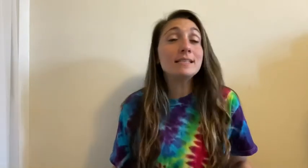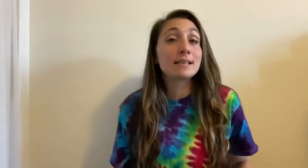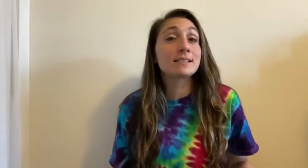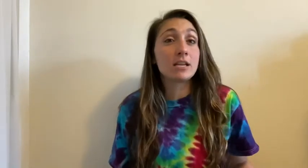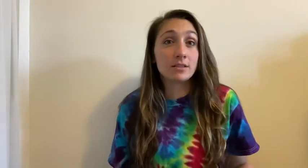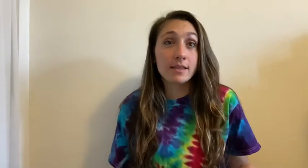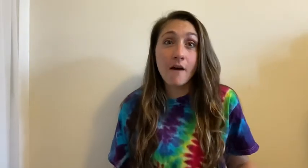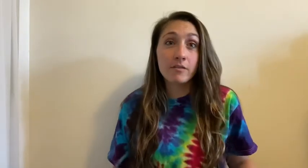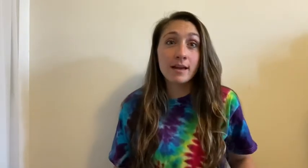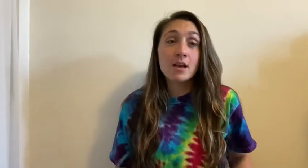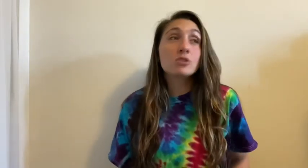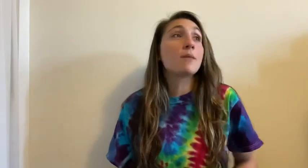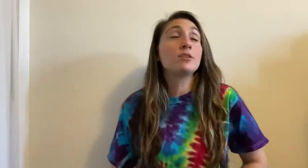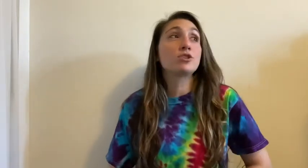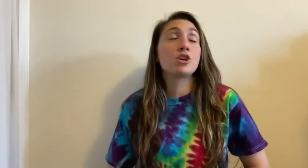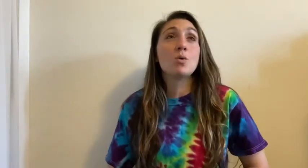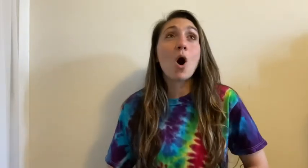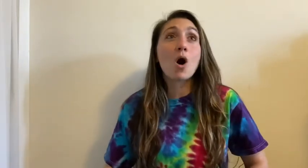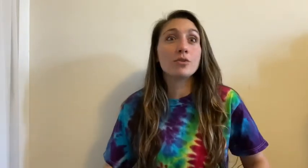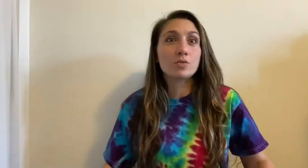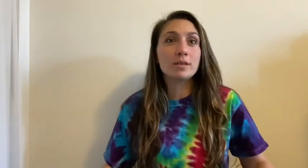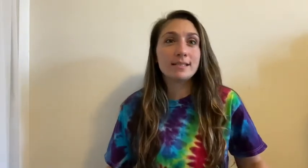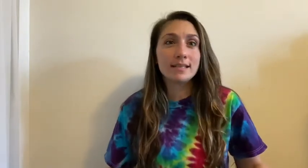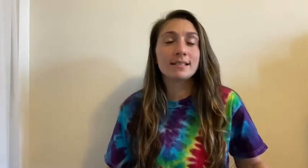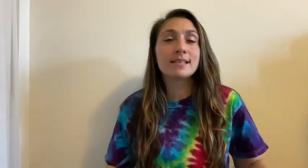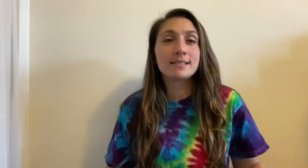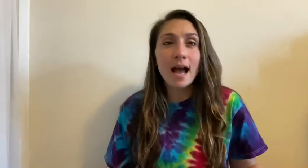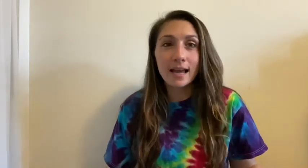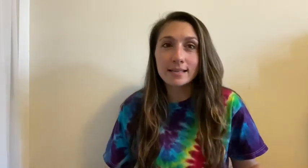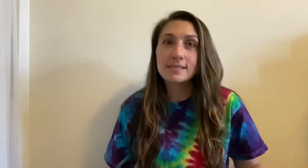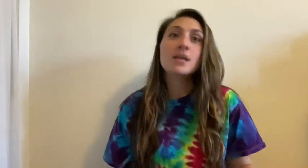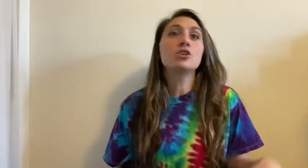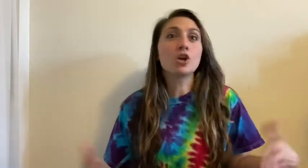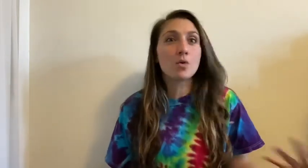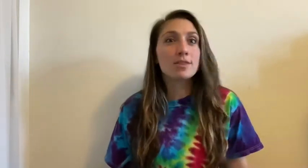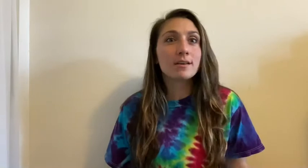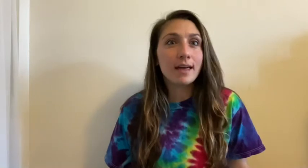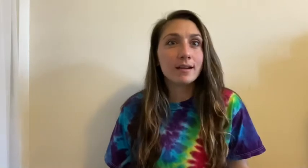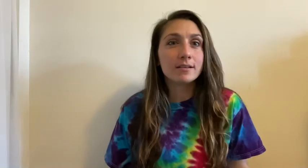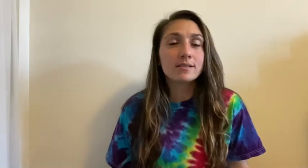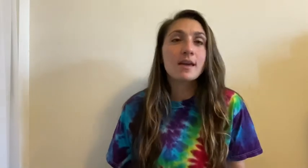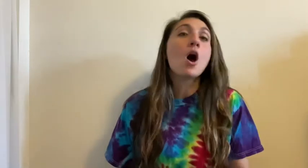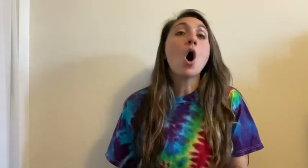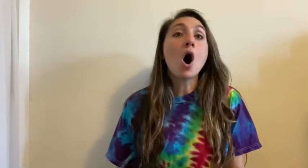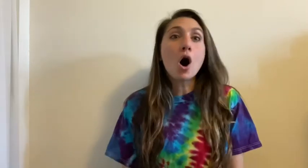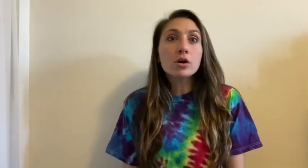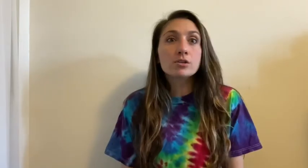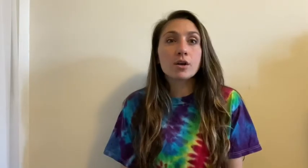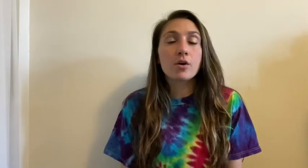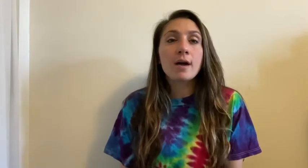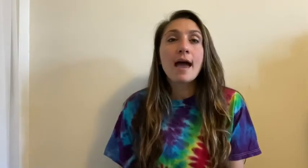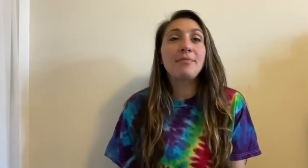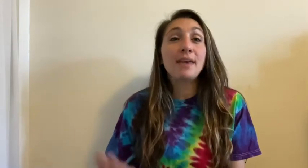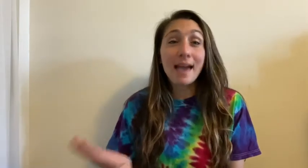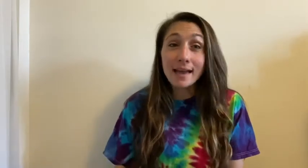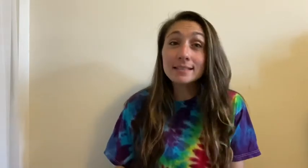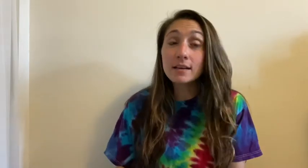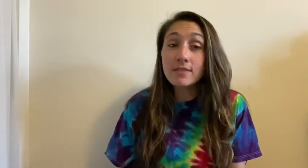letters in the alphabet so I'm gonna show you all the 26 signs to go with the letters. Also at the end of the